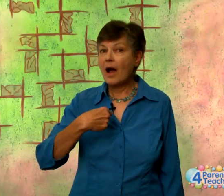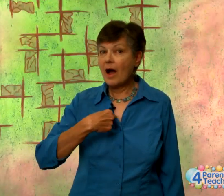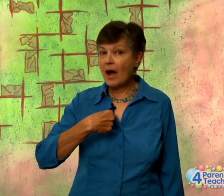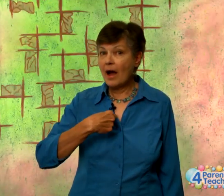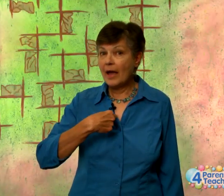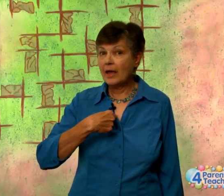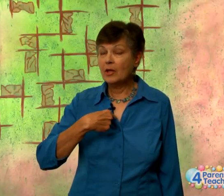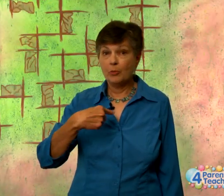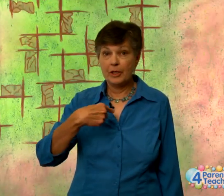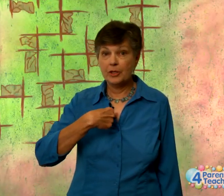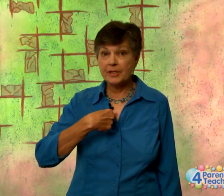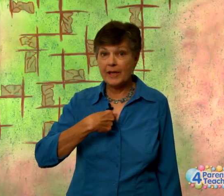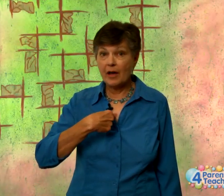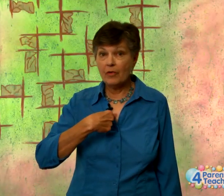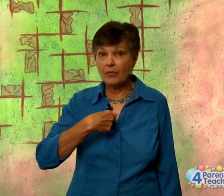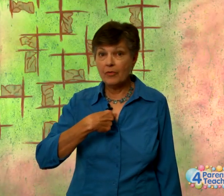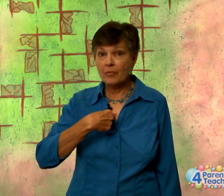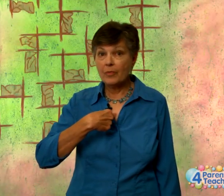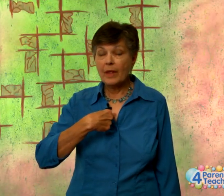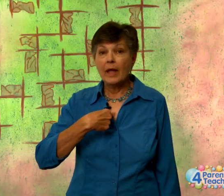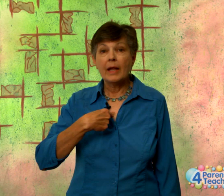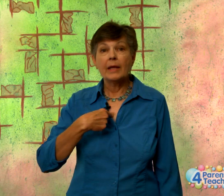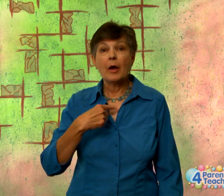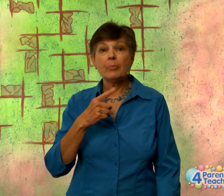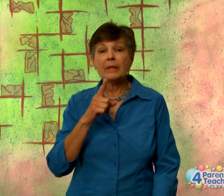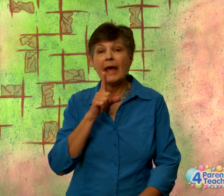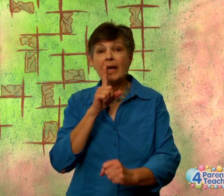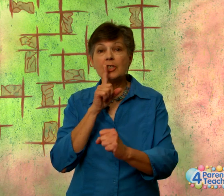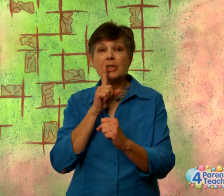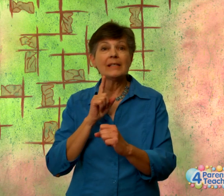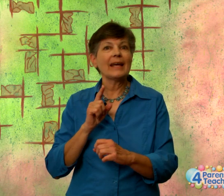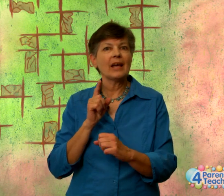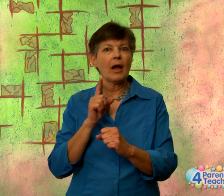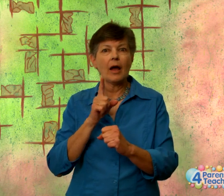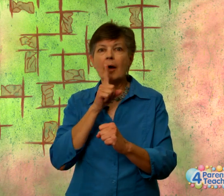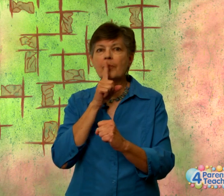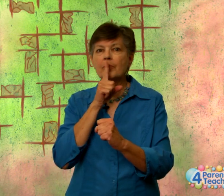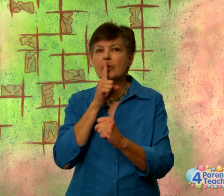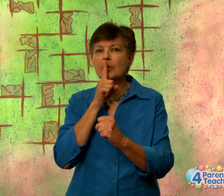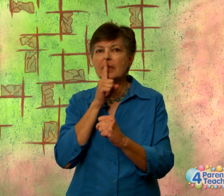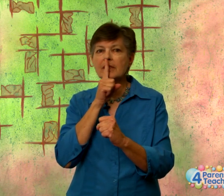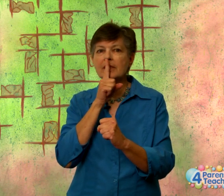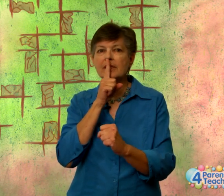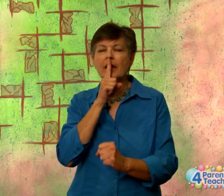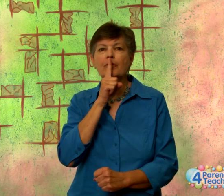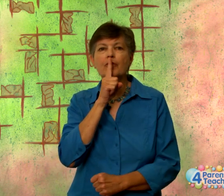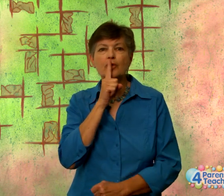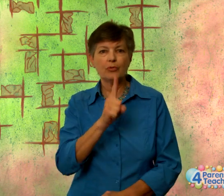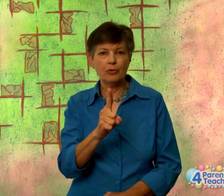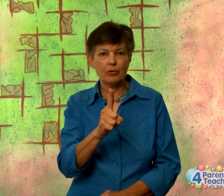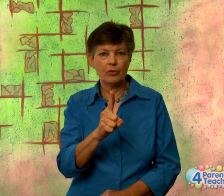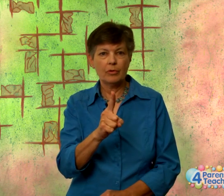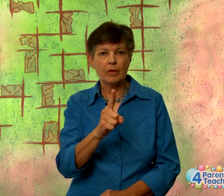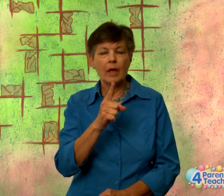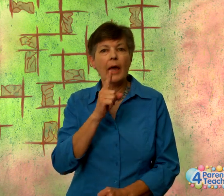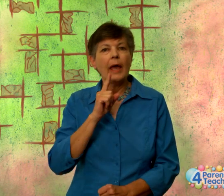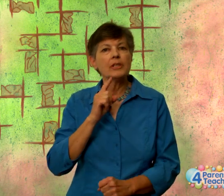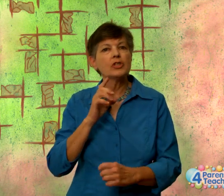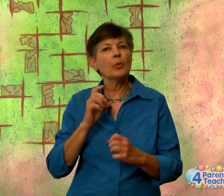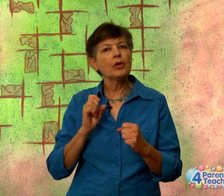I, you point to yourself. Now pledge is like a, this is a sign for truth. And so when